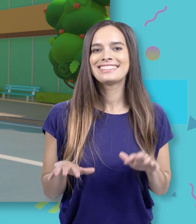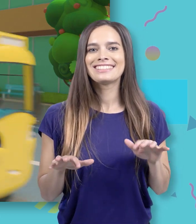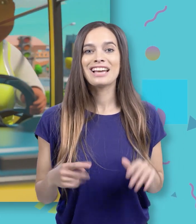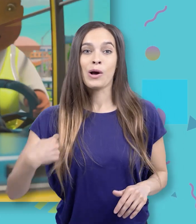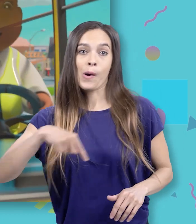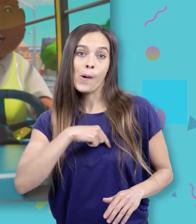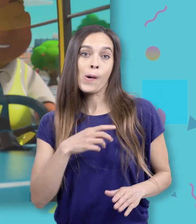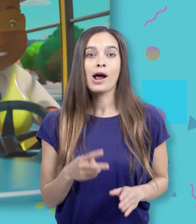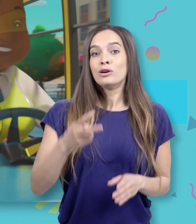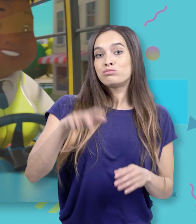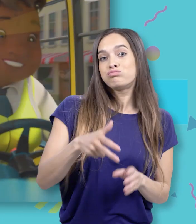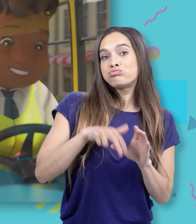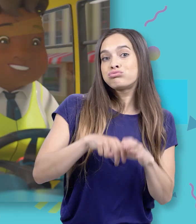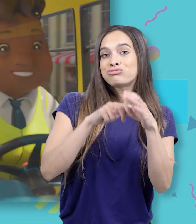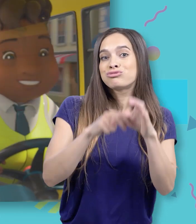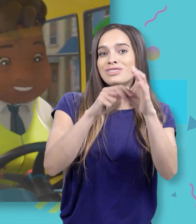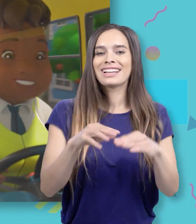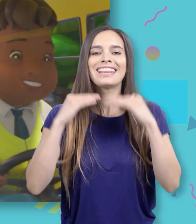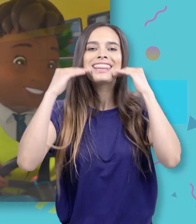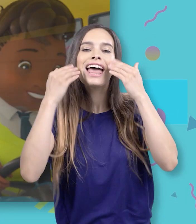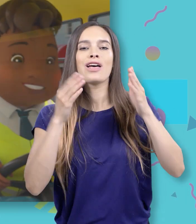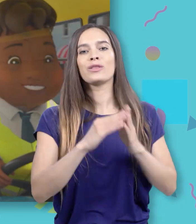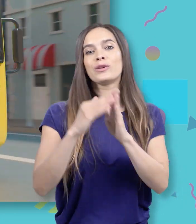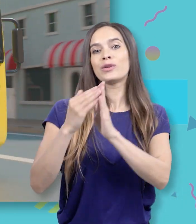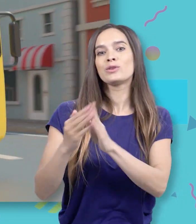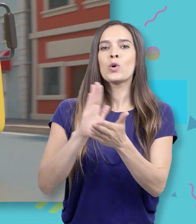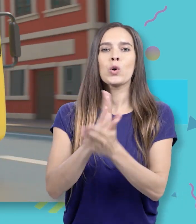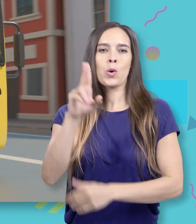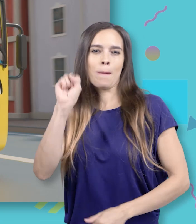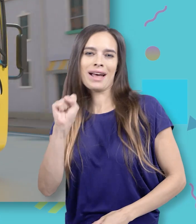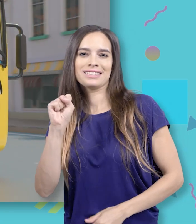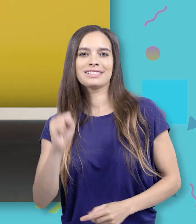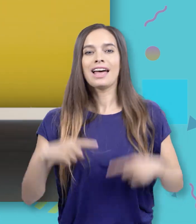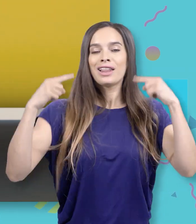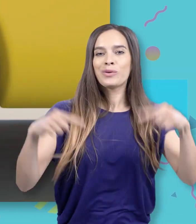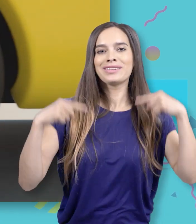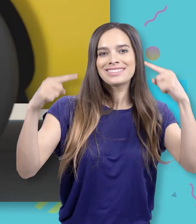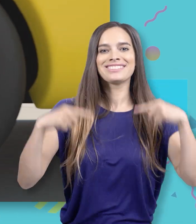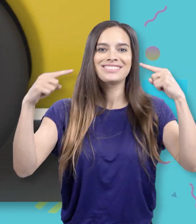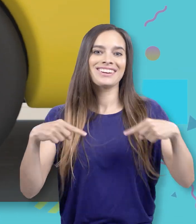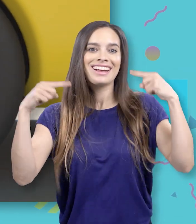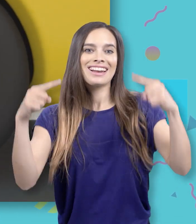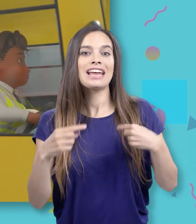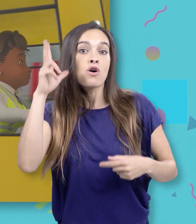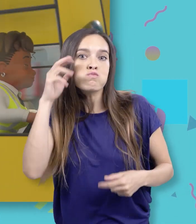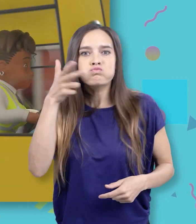We're riding, we're smiling Through the town On the school bus The wheels turning round Hear the vroom,